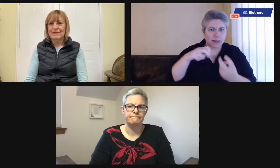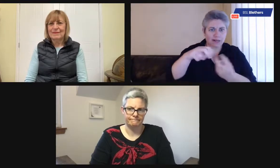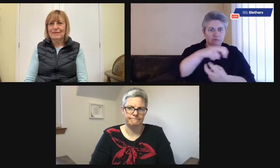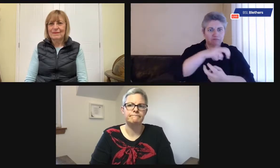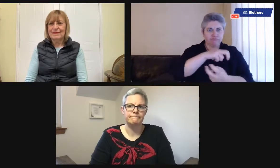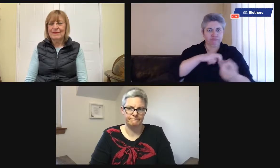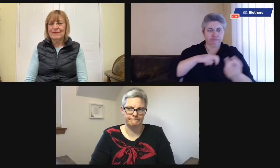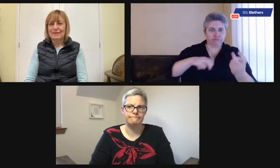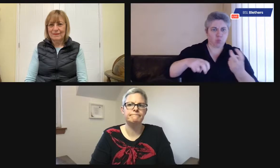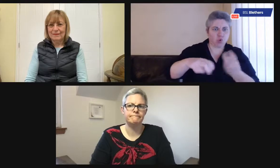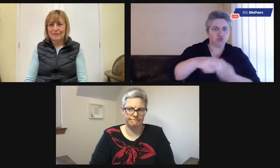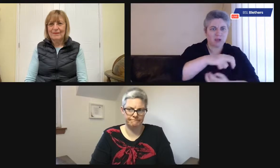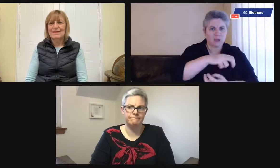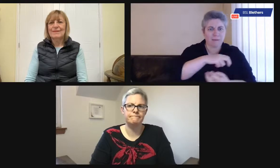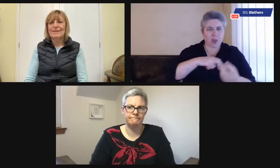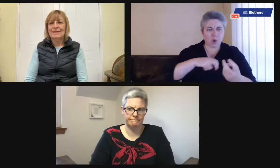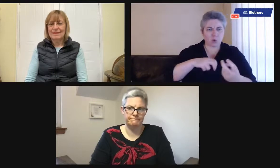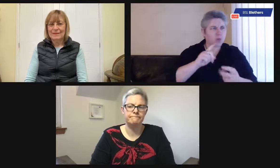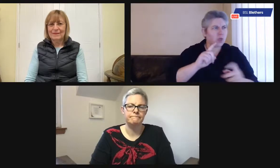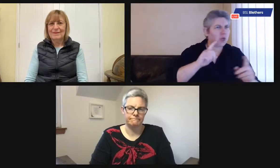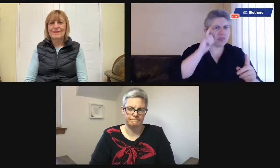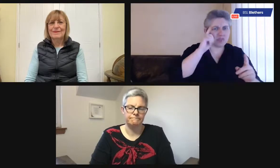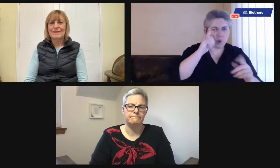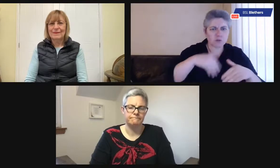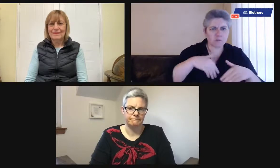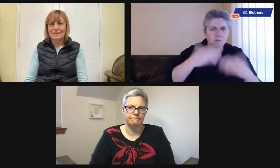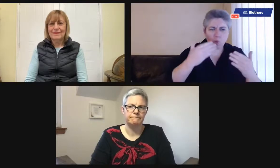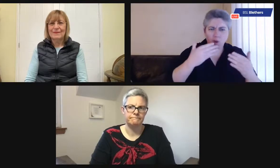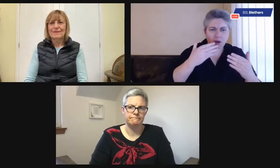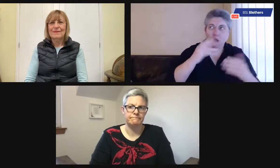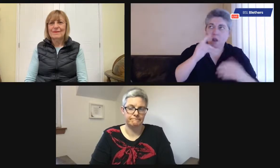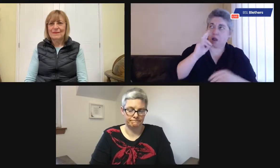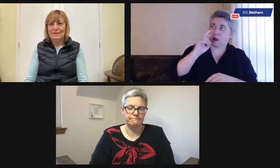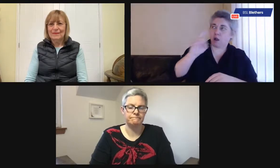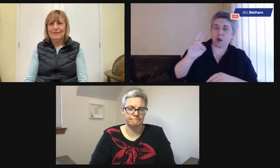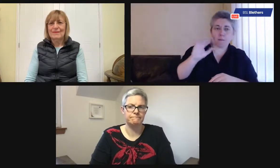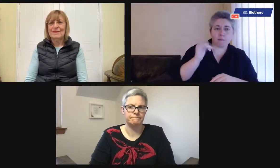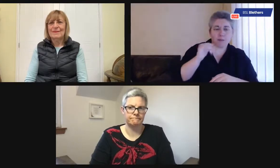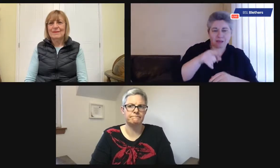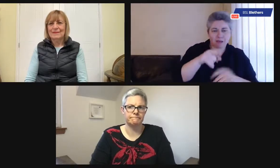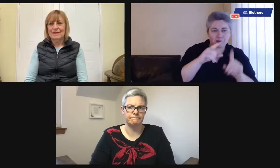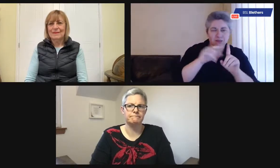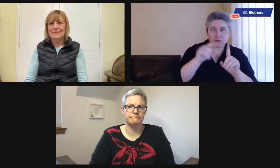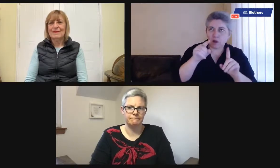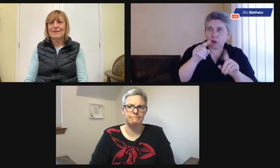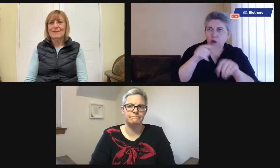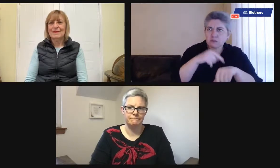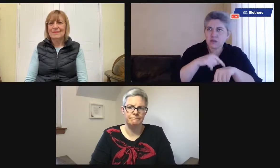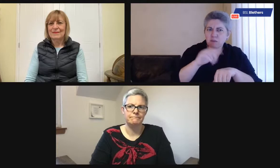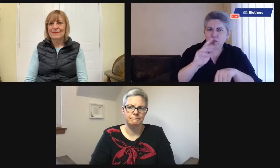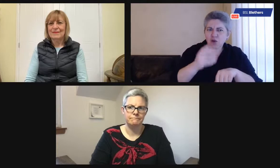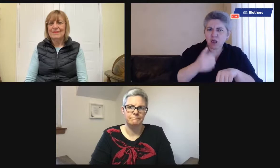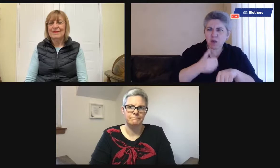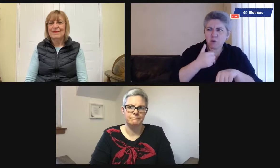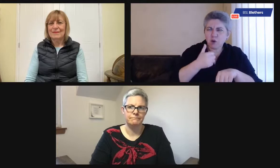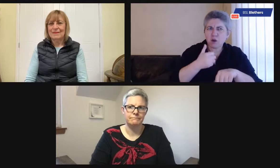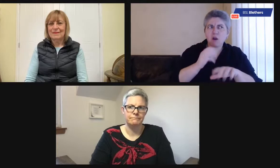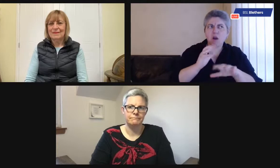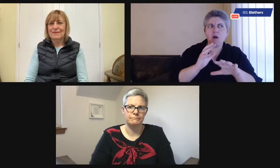I mean, people with dementia can often wake at two or three in the morning, thinking that it's daytime. So some kind of